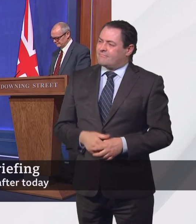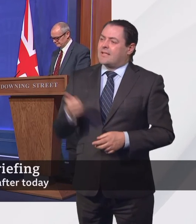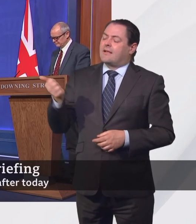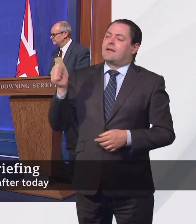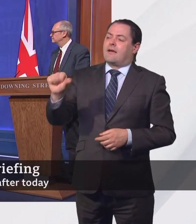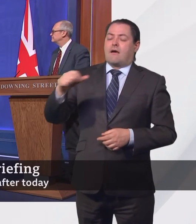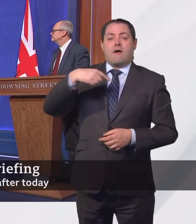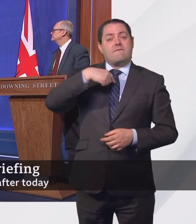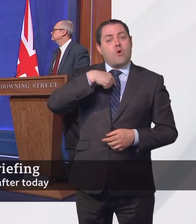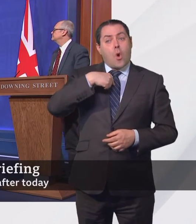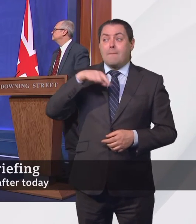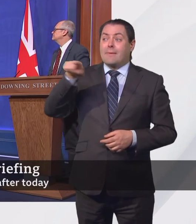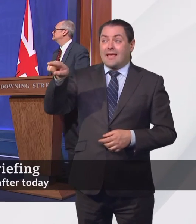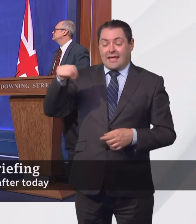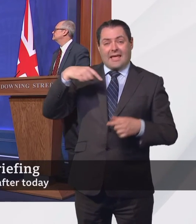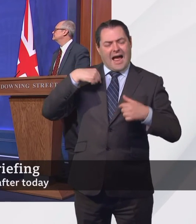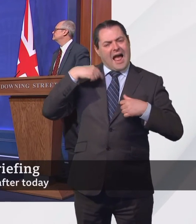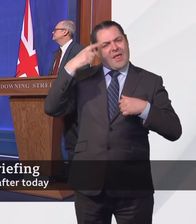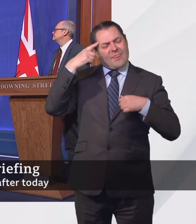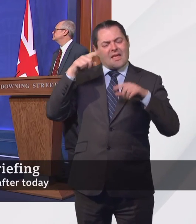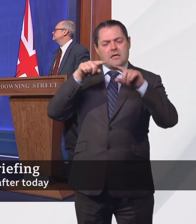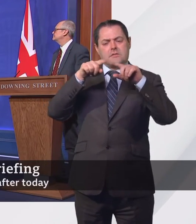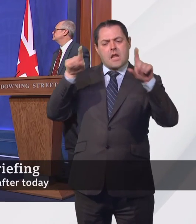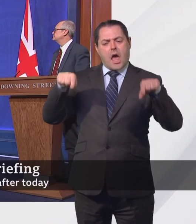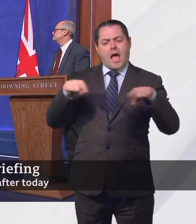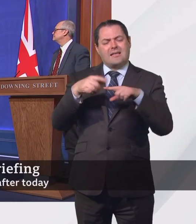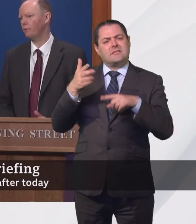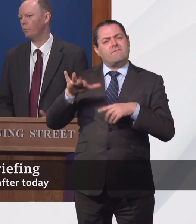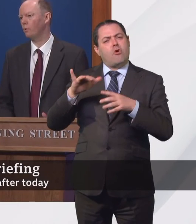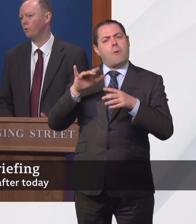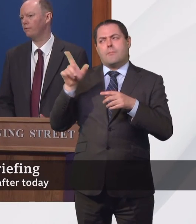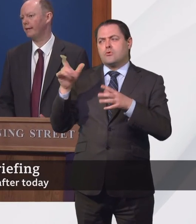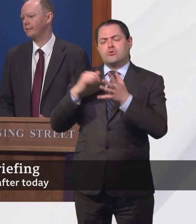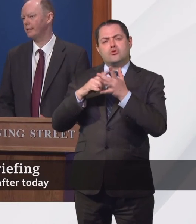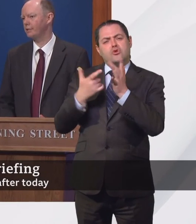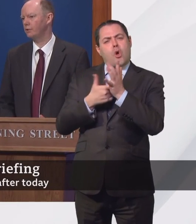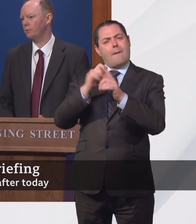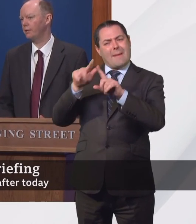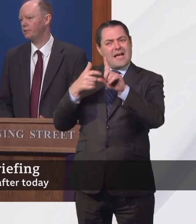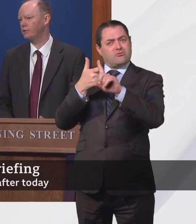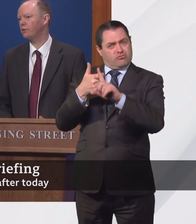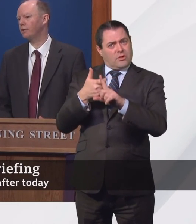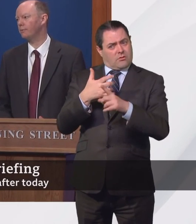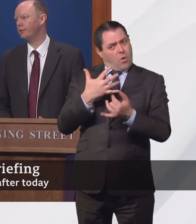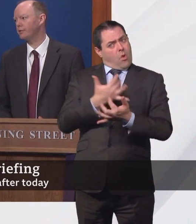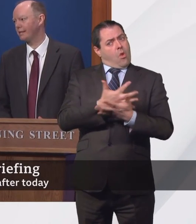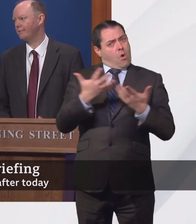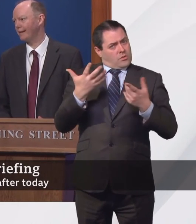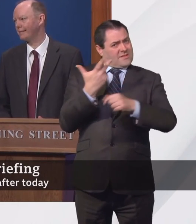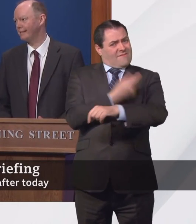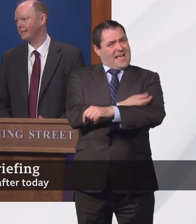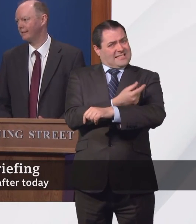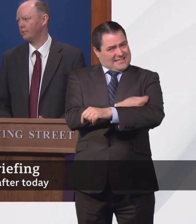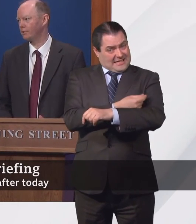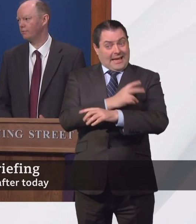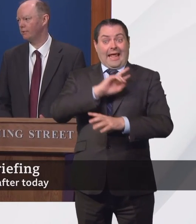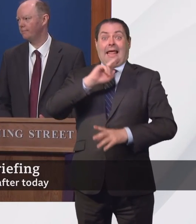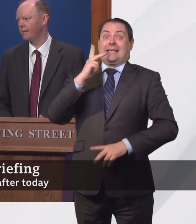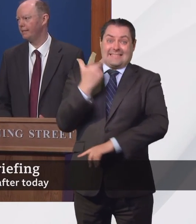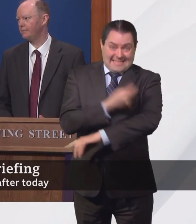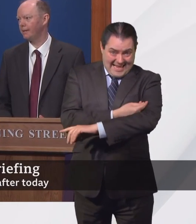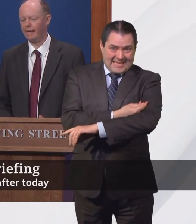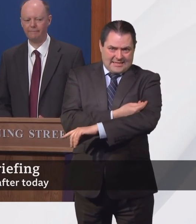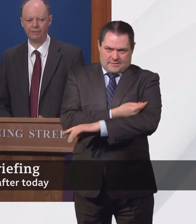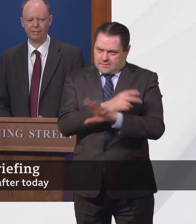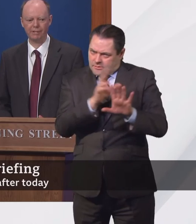Patrick's slide I think showed is that we do have a kind of a wall of vaccination that will get stronger with the second vaccines, and I want to